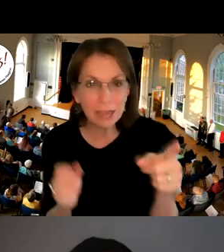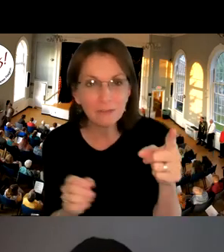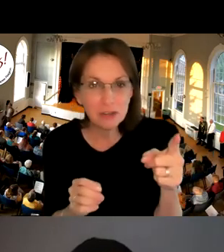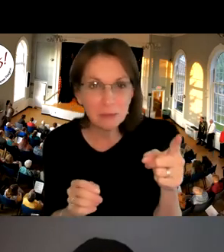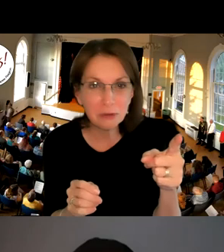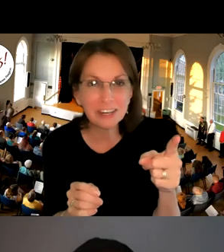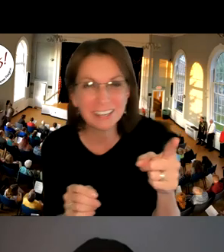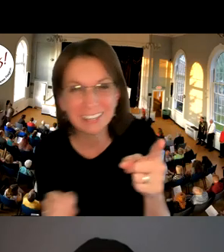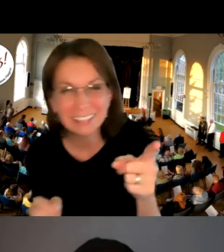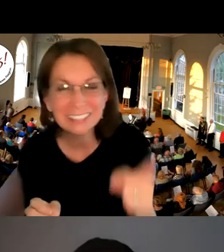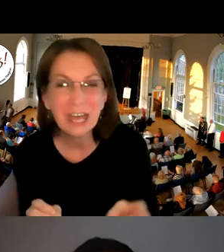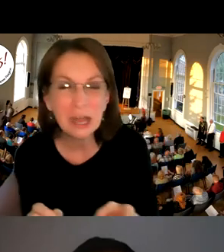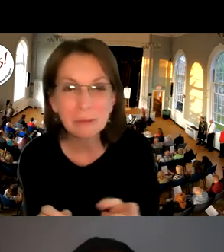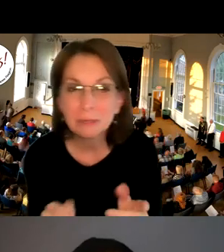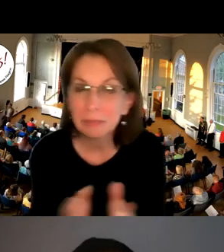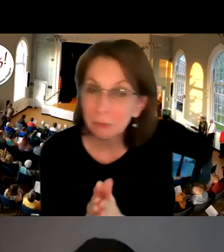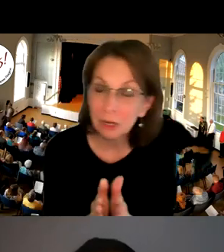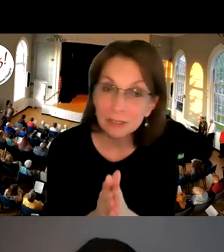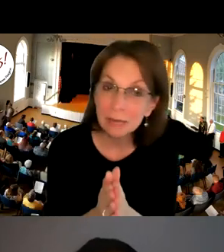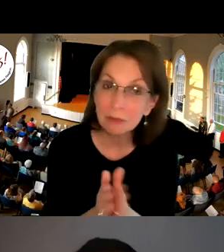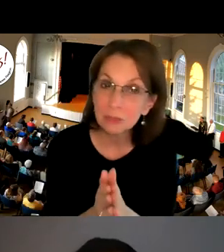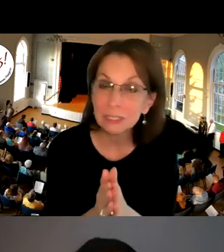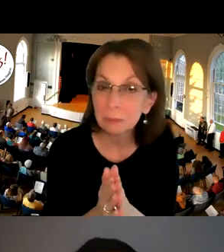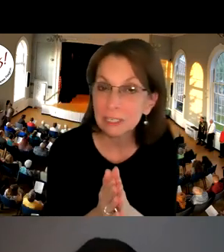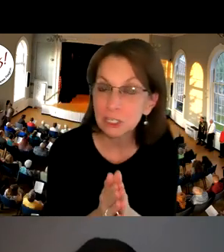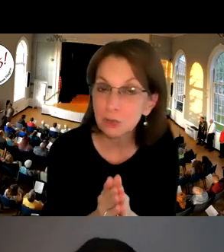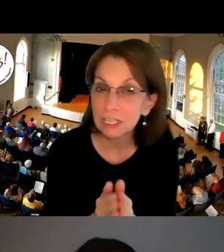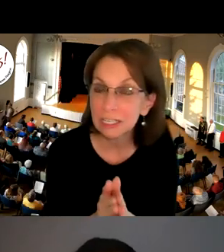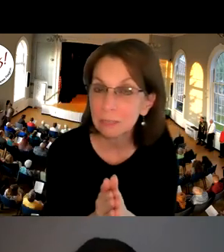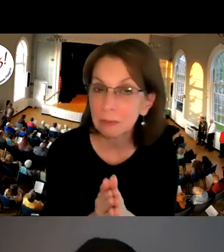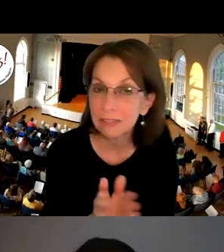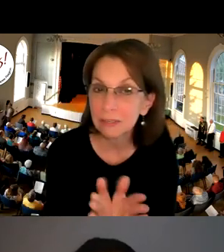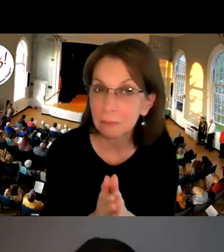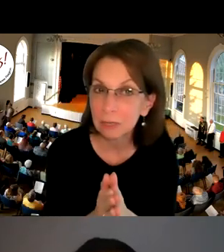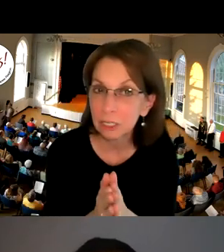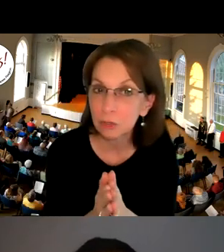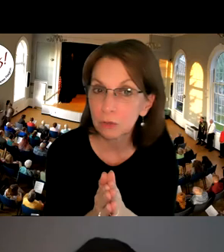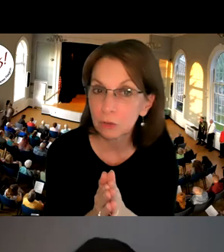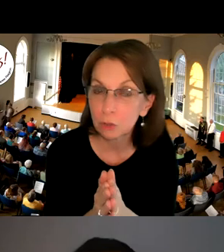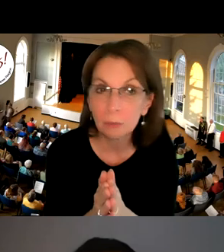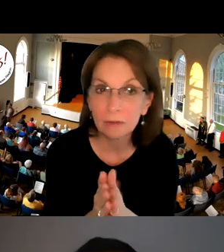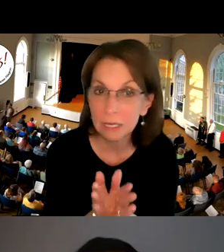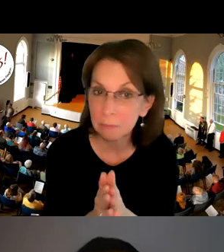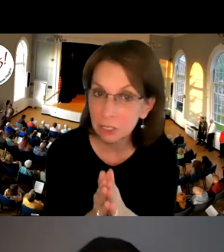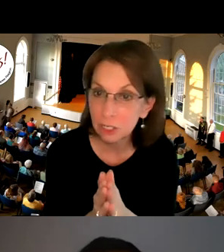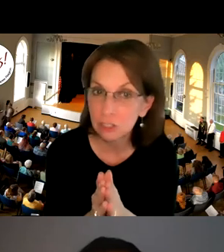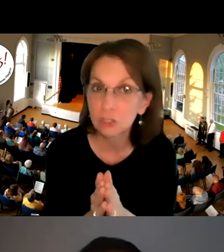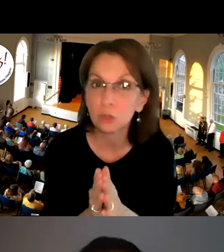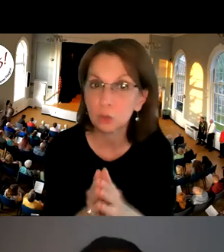have your number. Okay. Well, I'm also a little bit intrigued by the, by your group in Manchester who